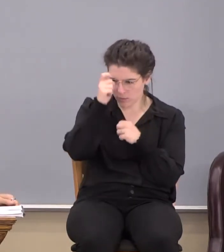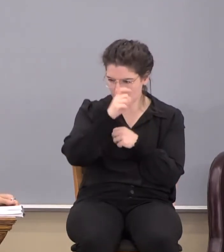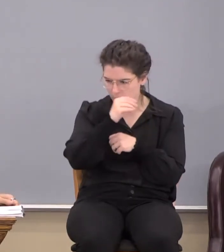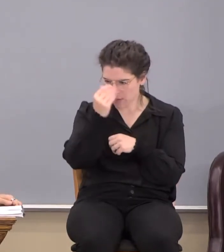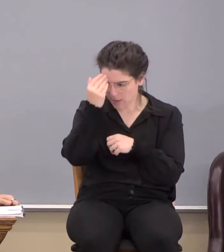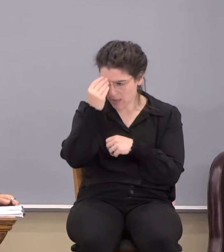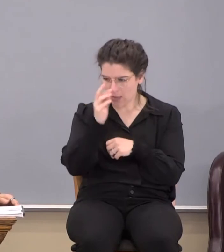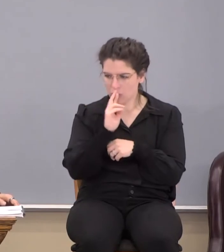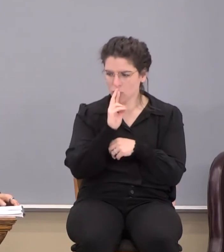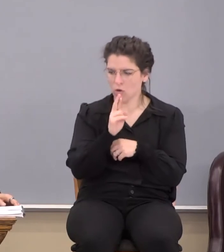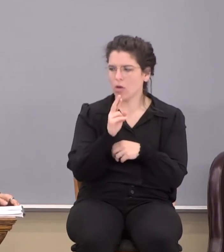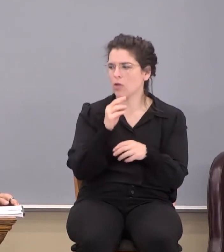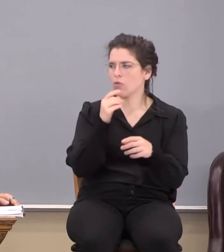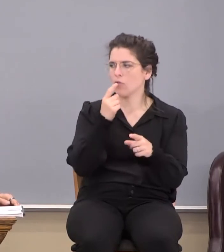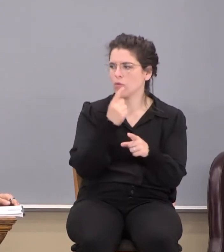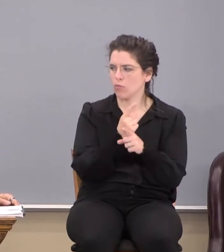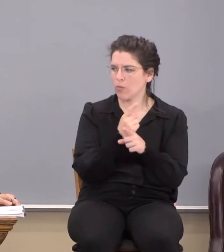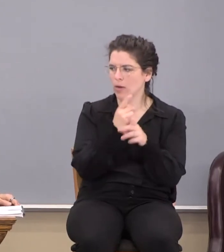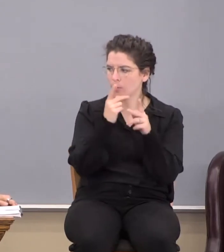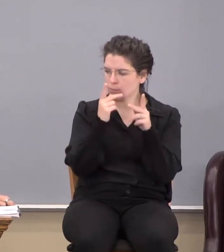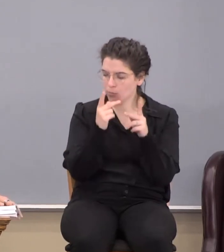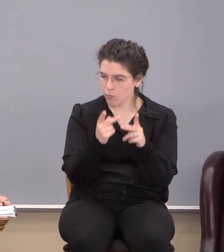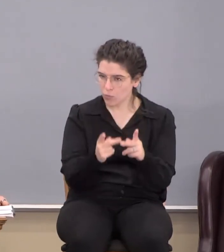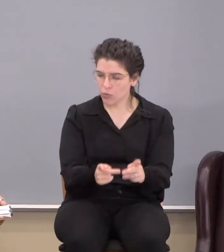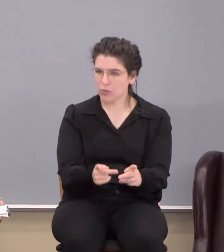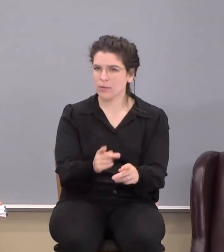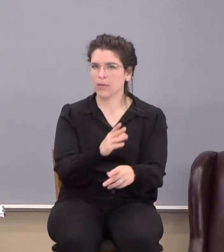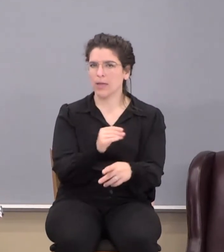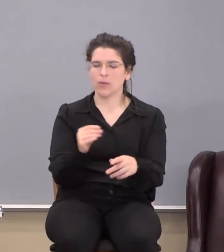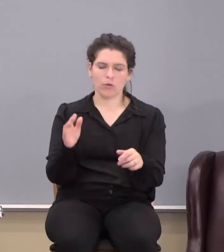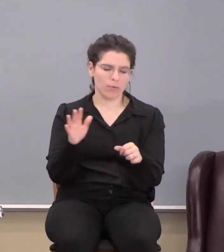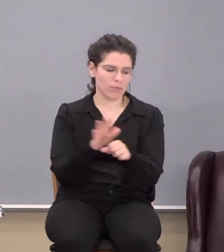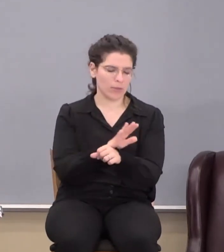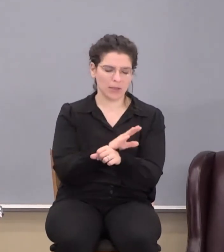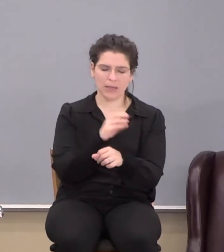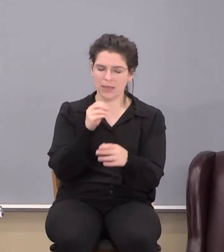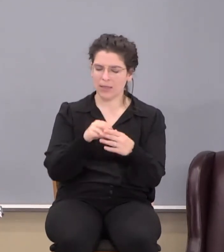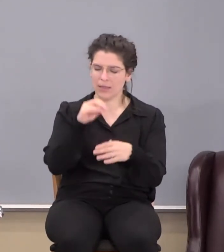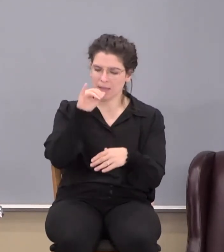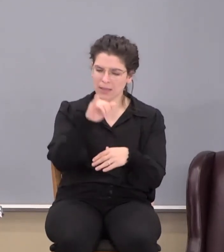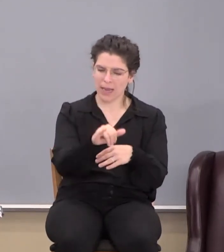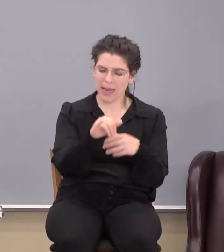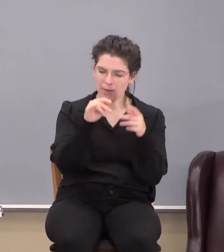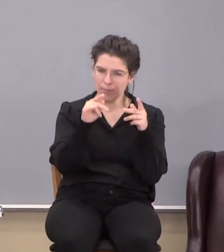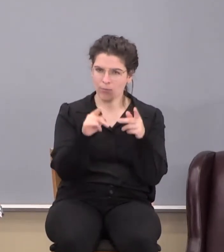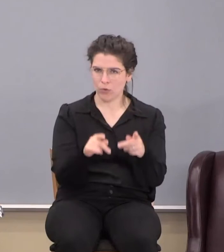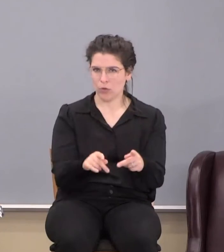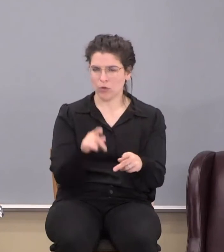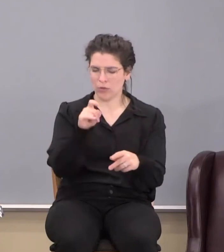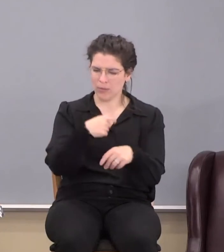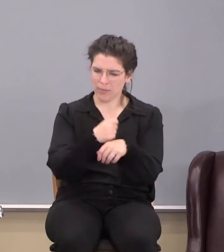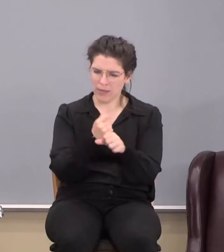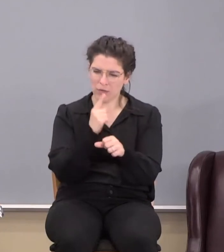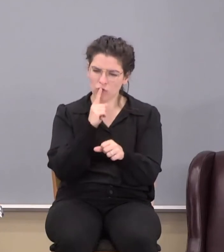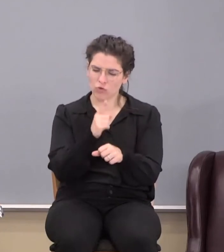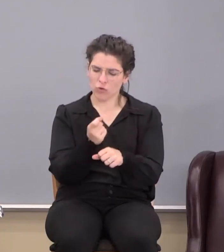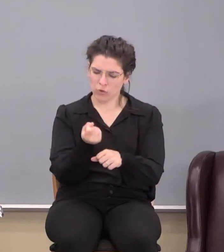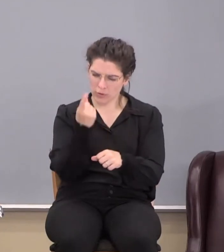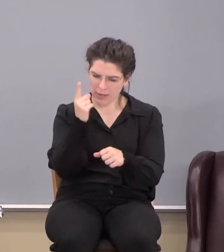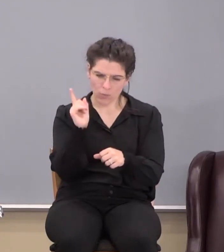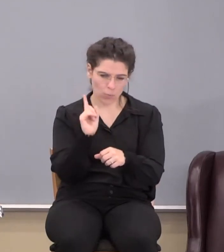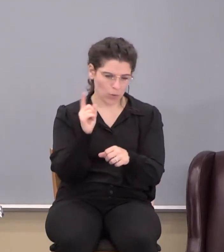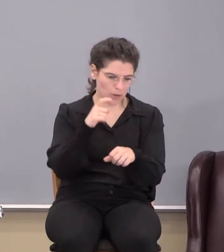are. They're in the right person. And you're complete in that person. You've got to make sure you understand where you are